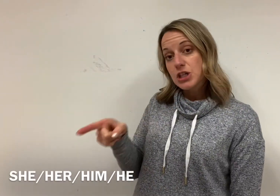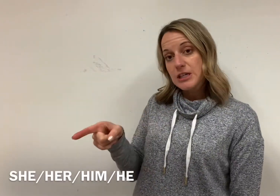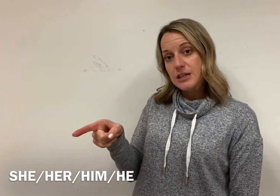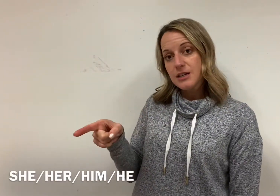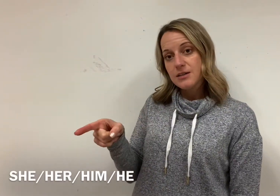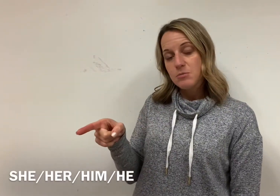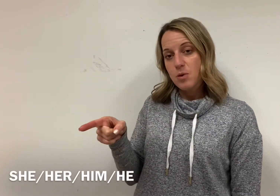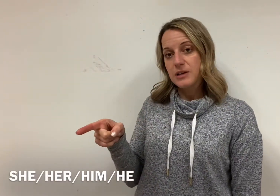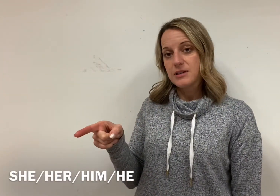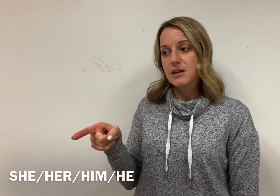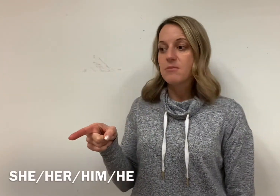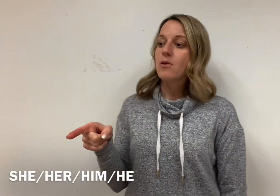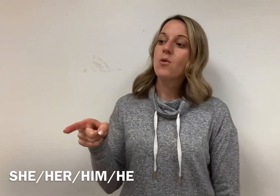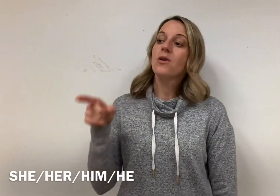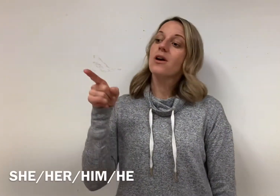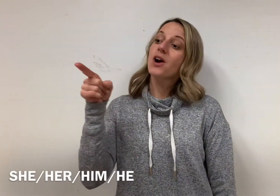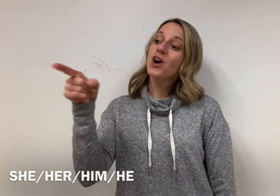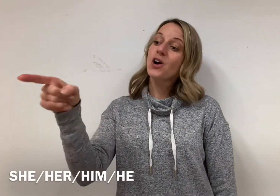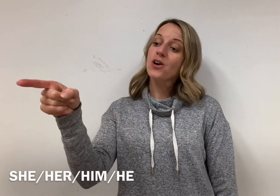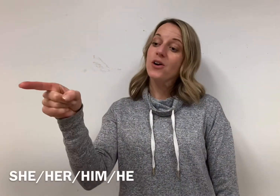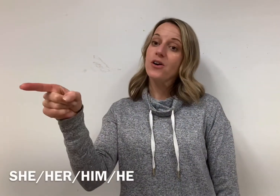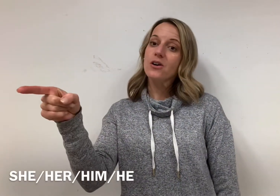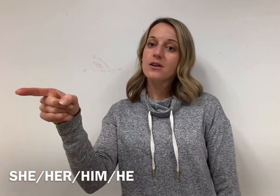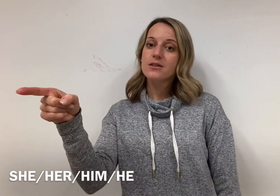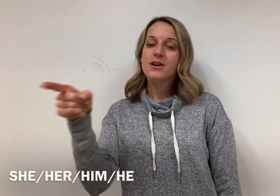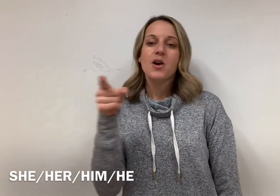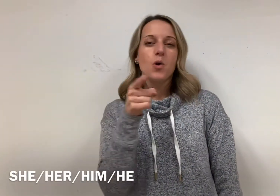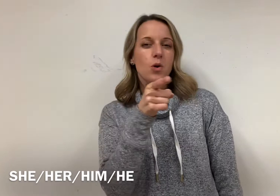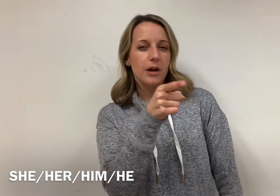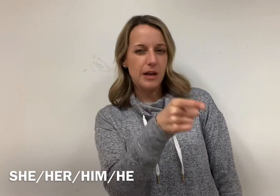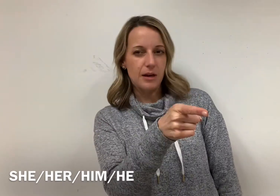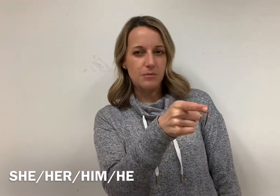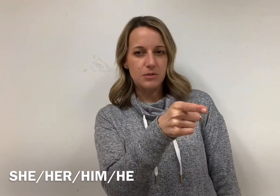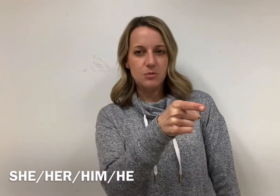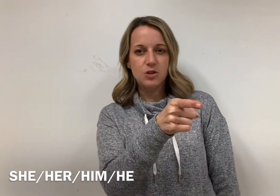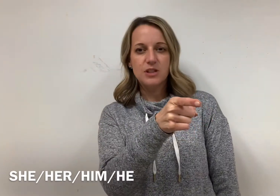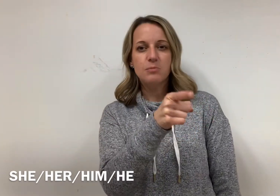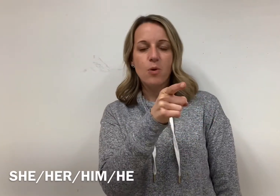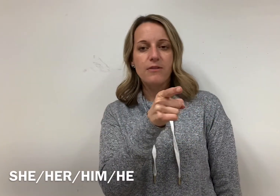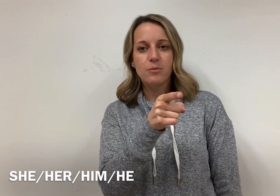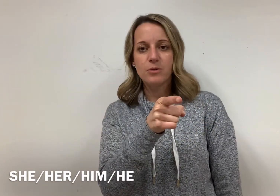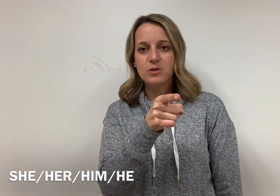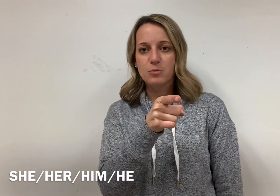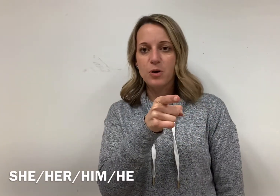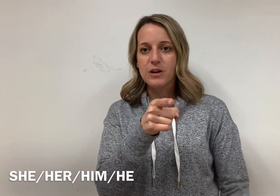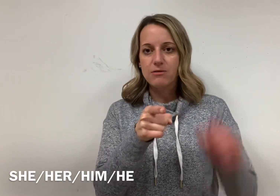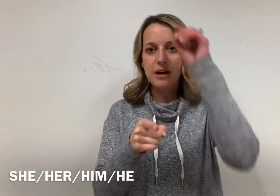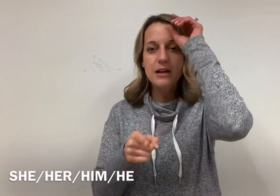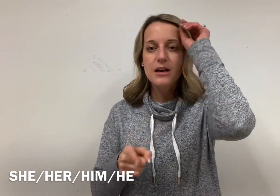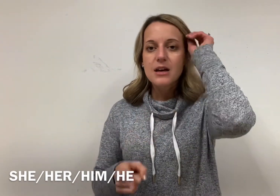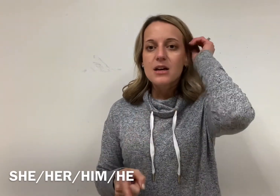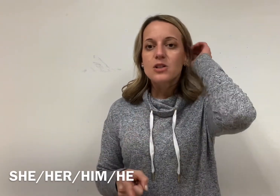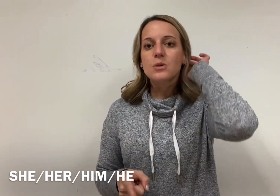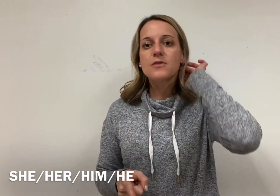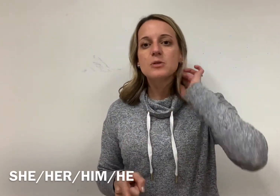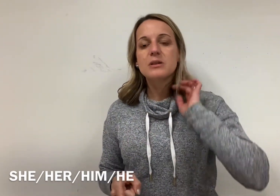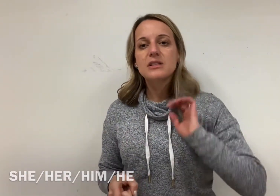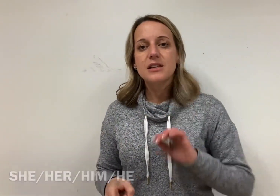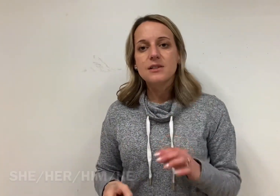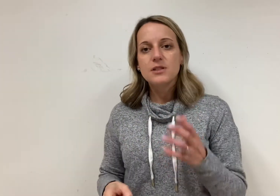pointing to them or her or him. So we just point for personal pronoun, right? So if it's possessive, something